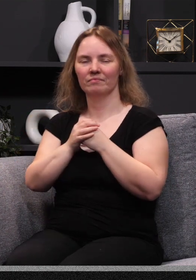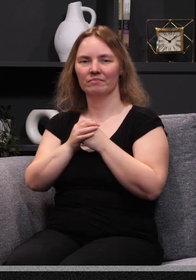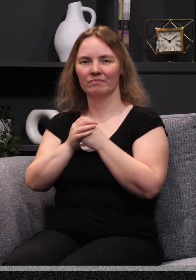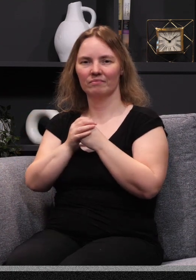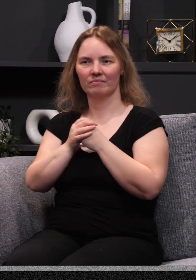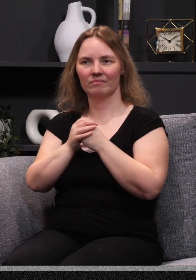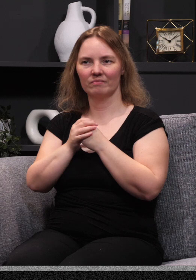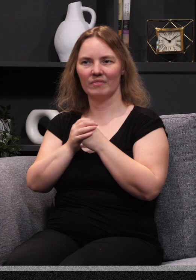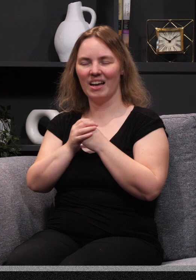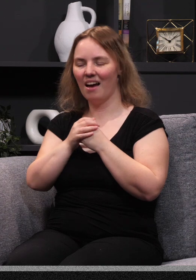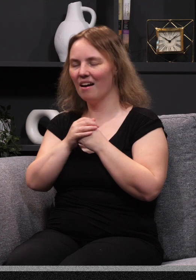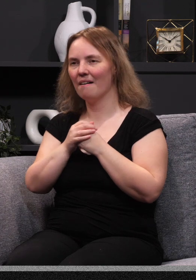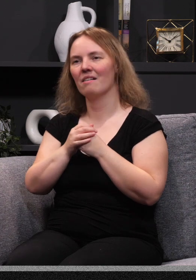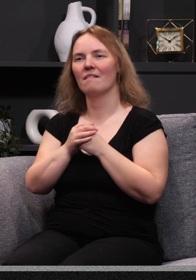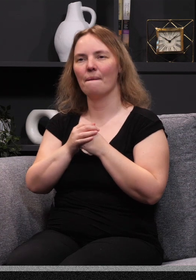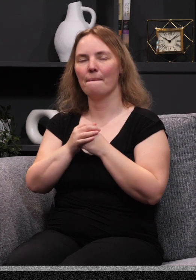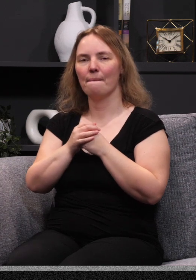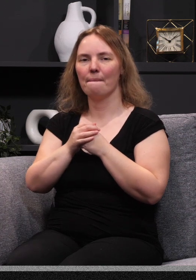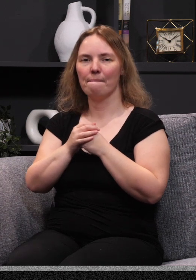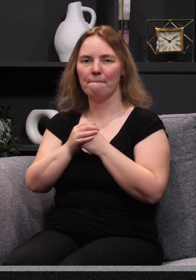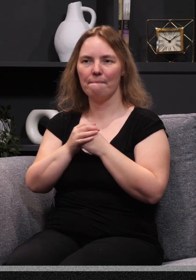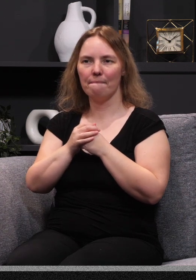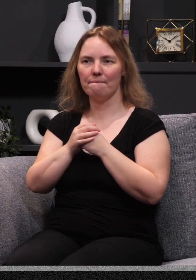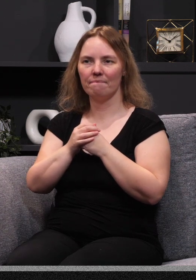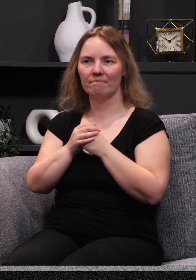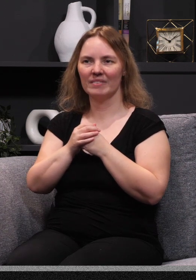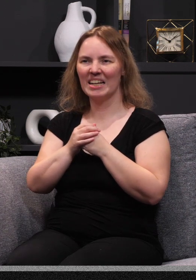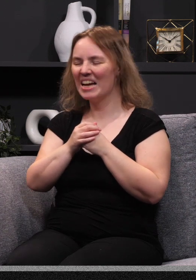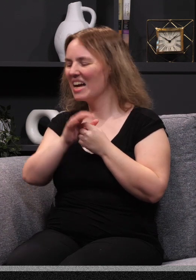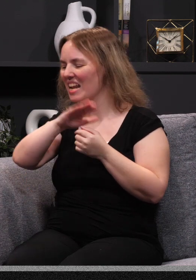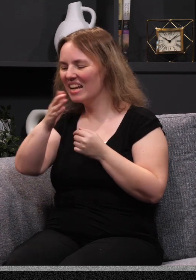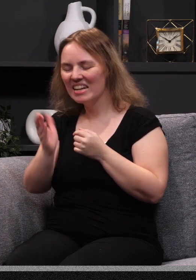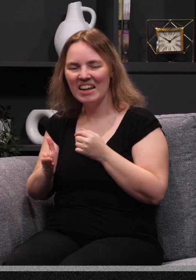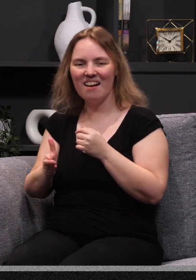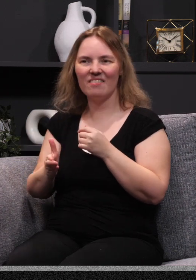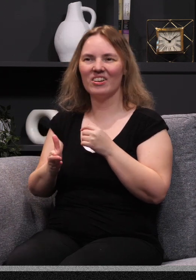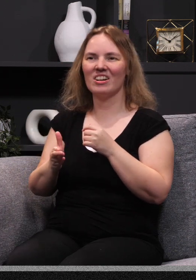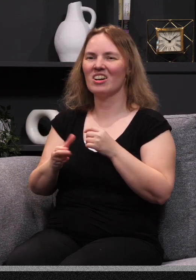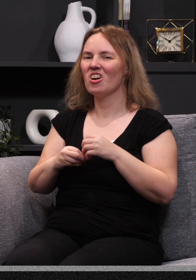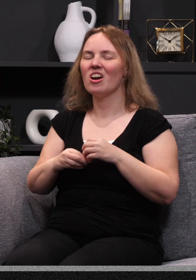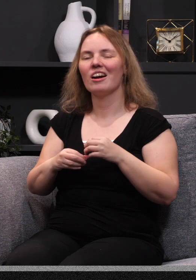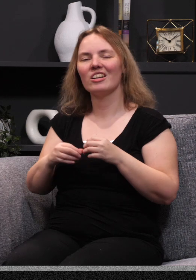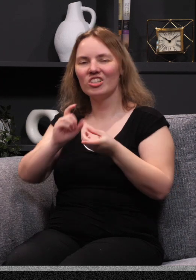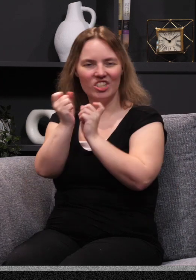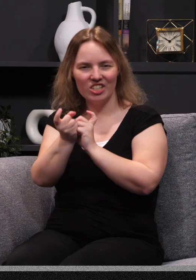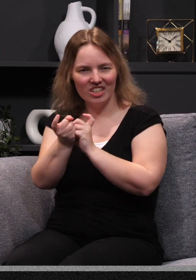Everlasting love. And get this, he says, with unfailing love. It never diminishes. It never decreases. It never